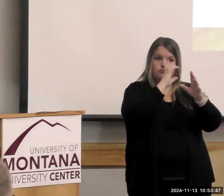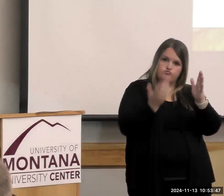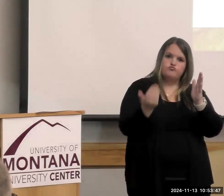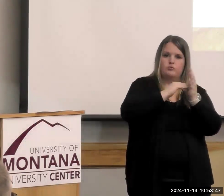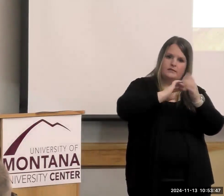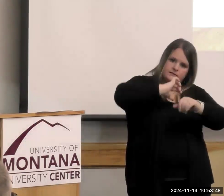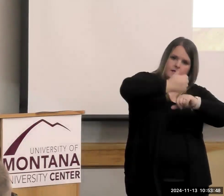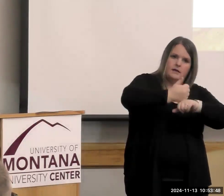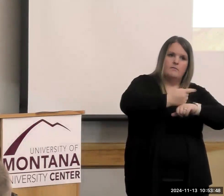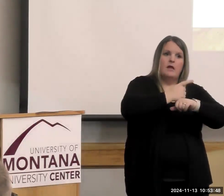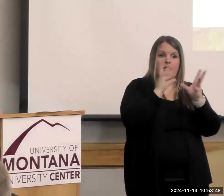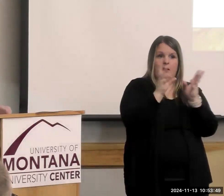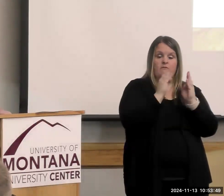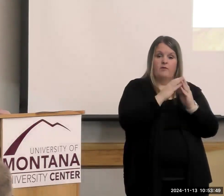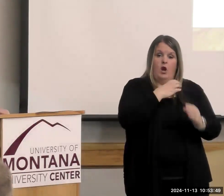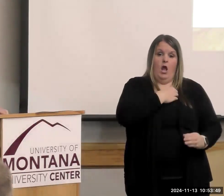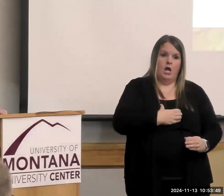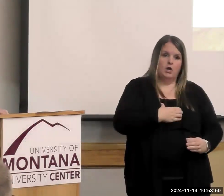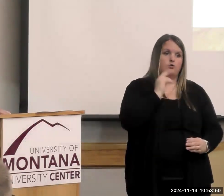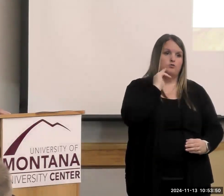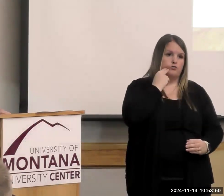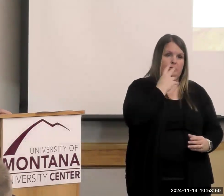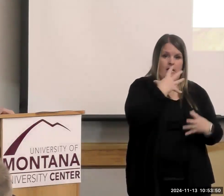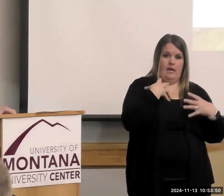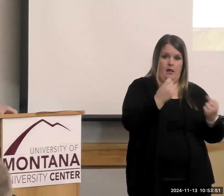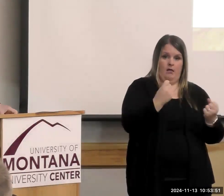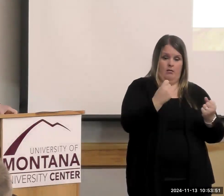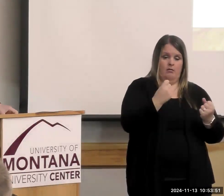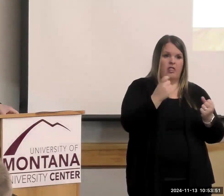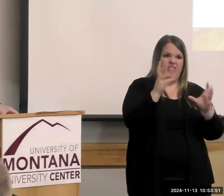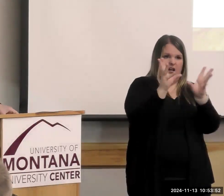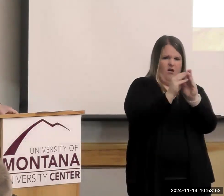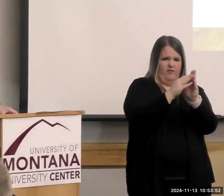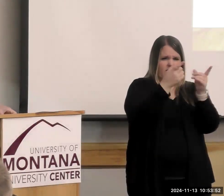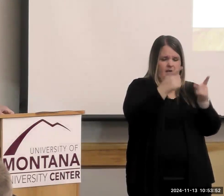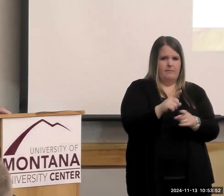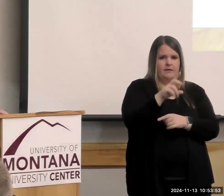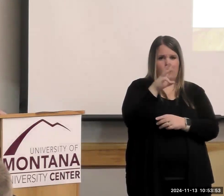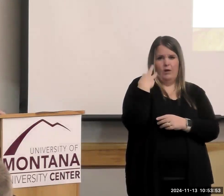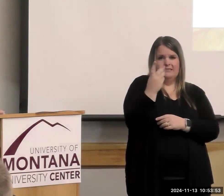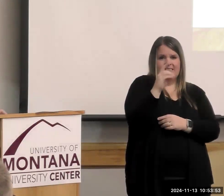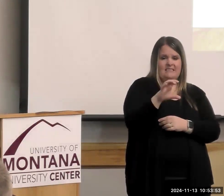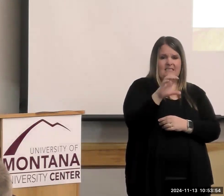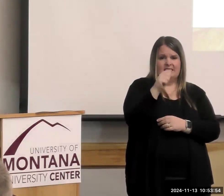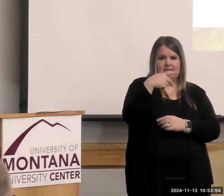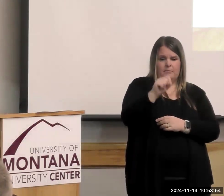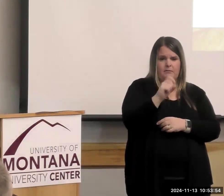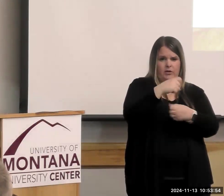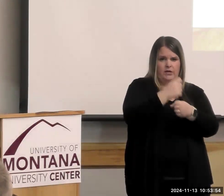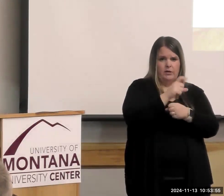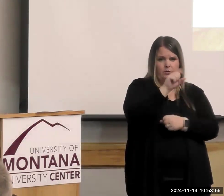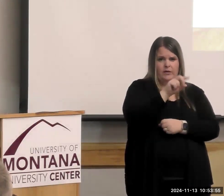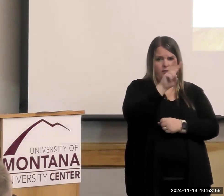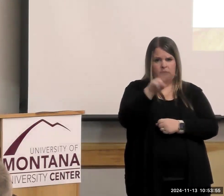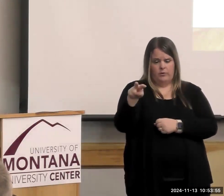Nutrition, and Health that was held in D.C. in September of 22. And this was the first time in